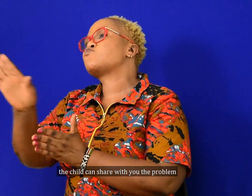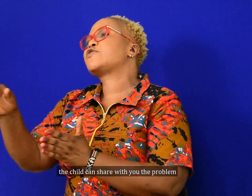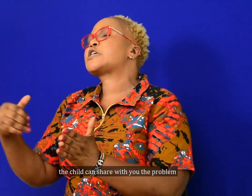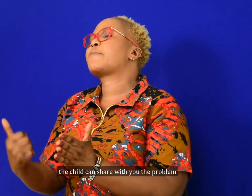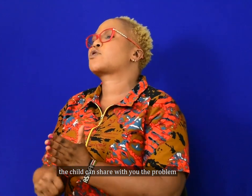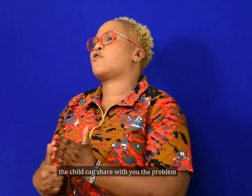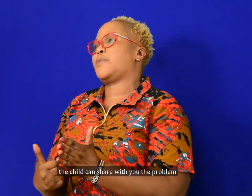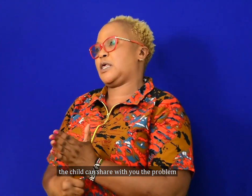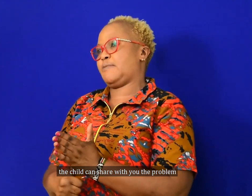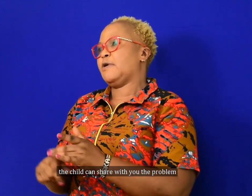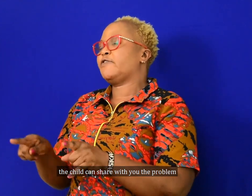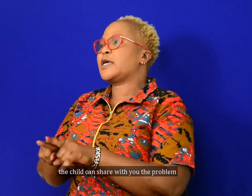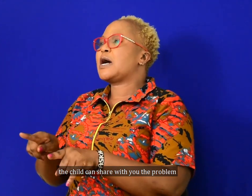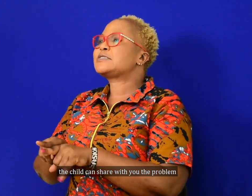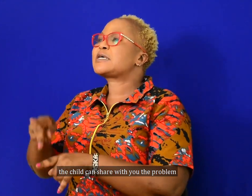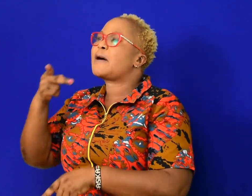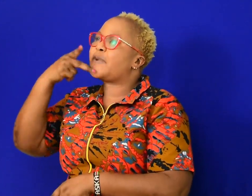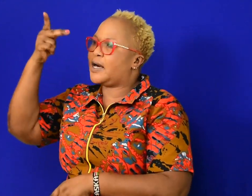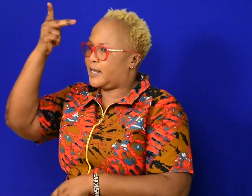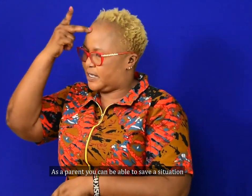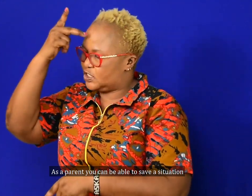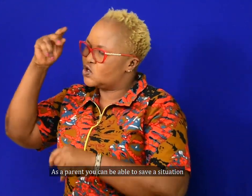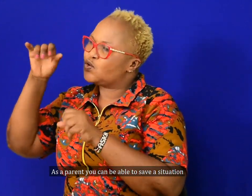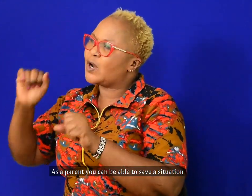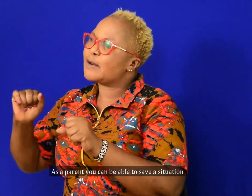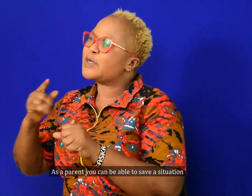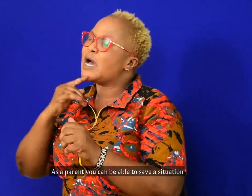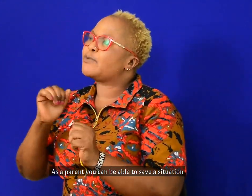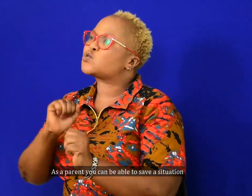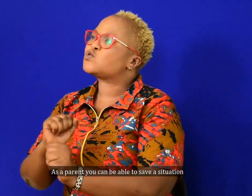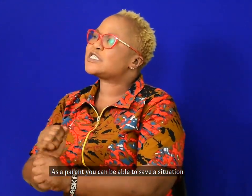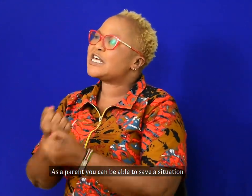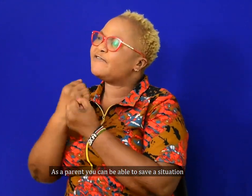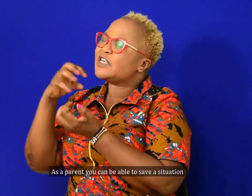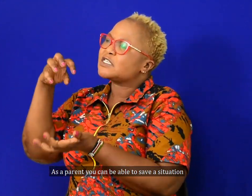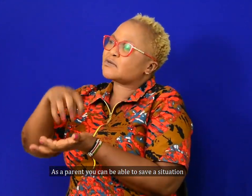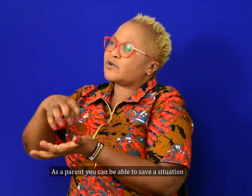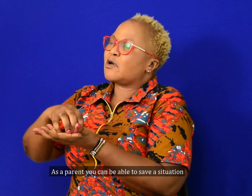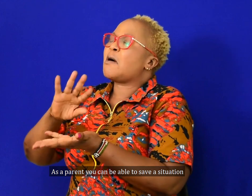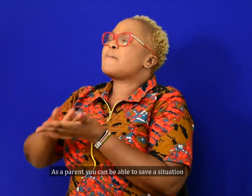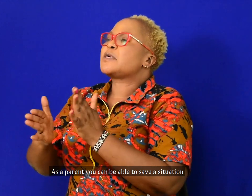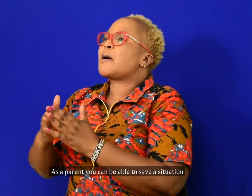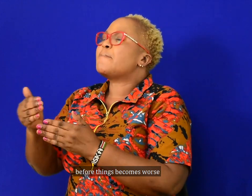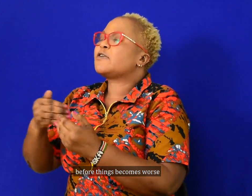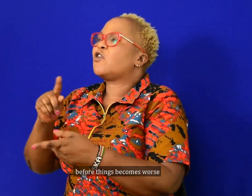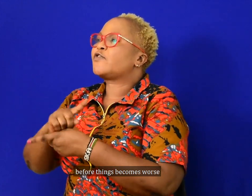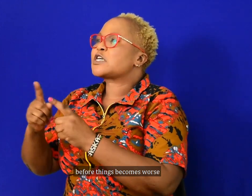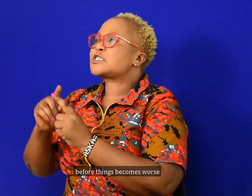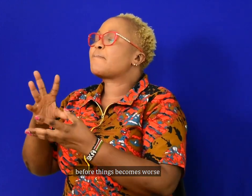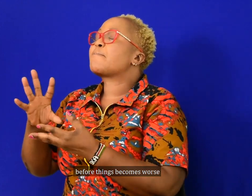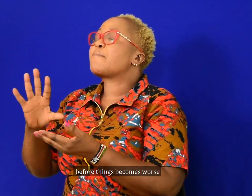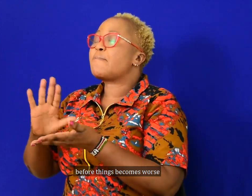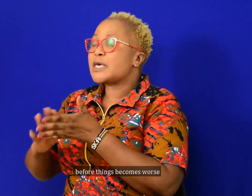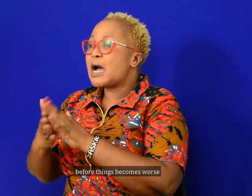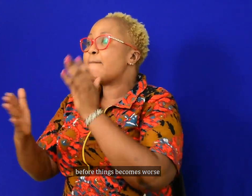child can share with you the problem. As a parent, you can be able to save a situation before things become worse.